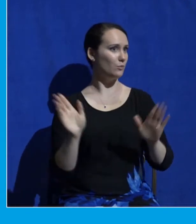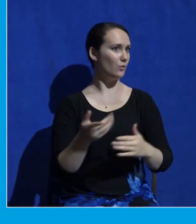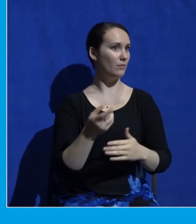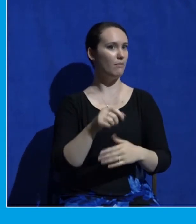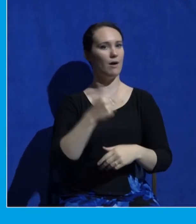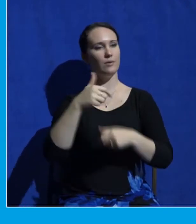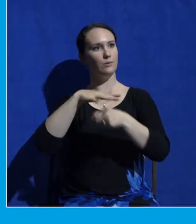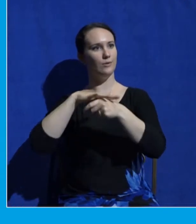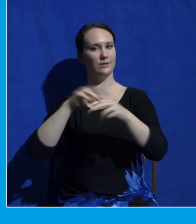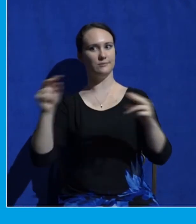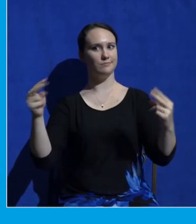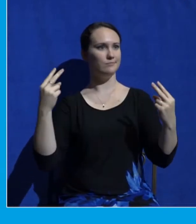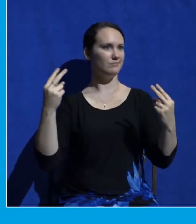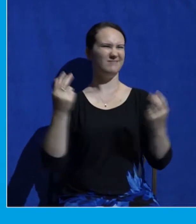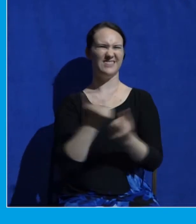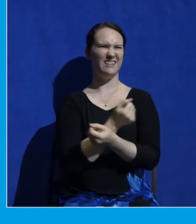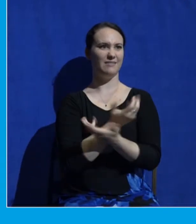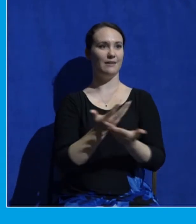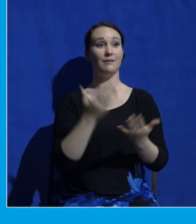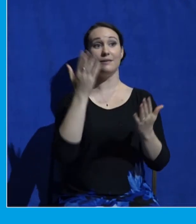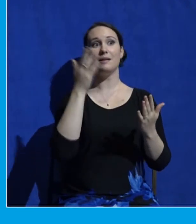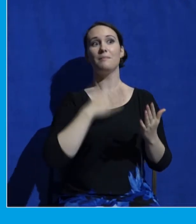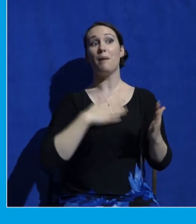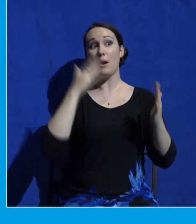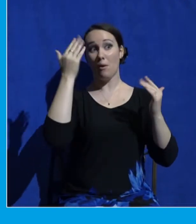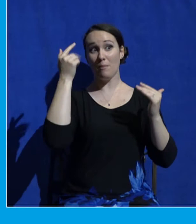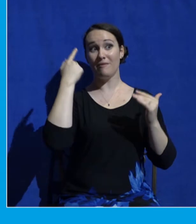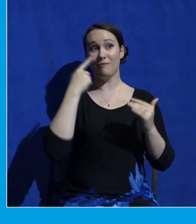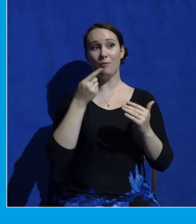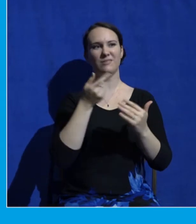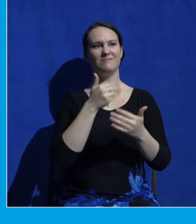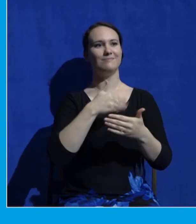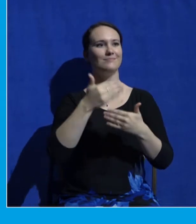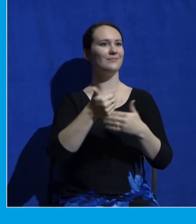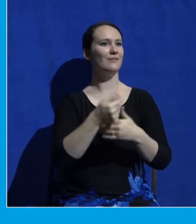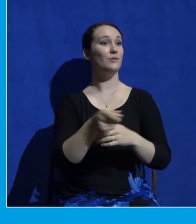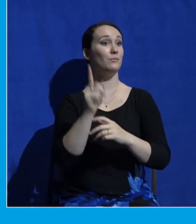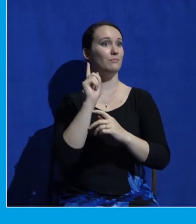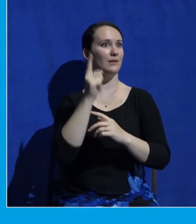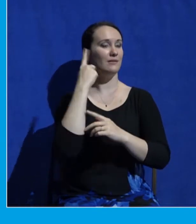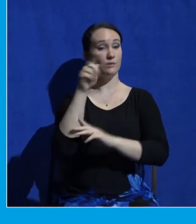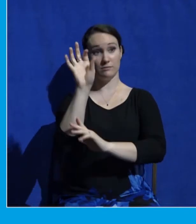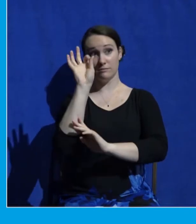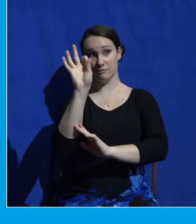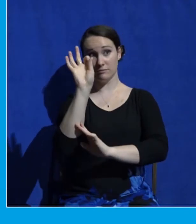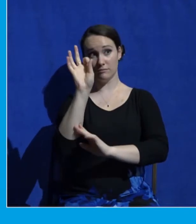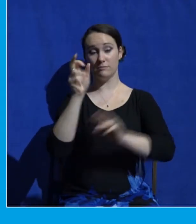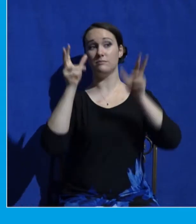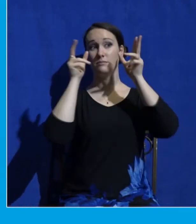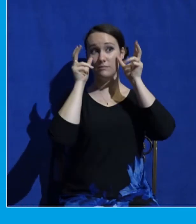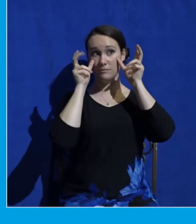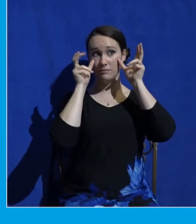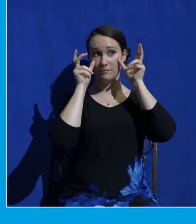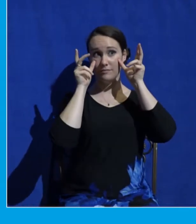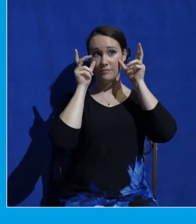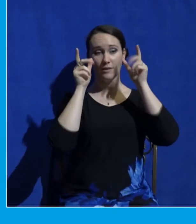online, online, right now, that in the next few minutes, you would get a glimpse of